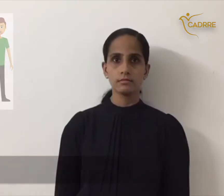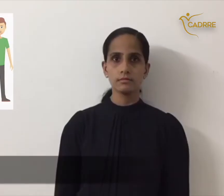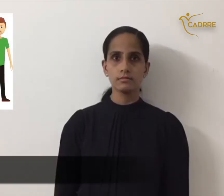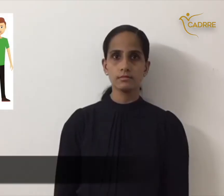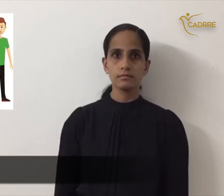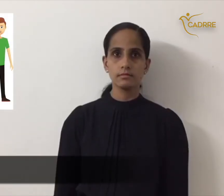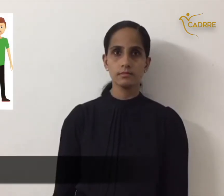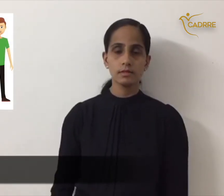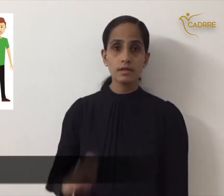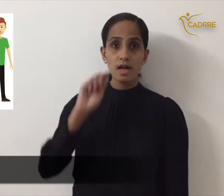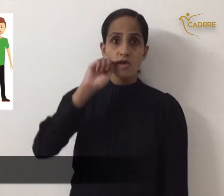father